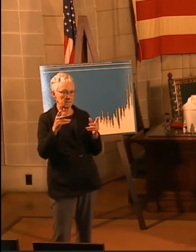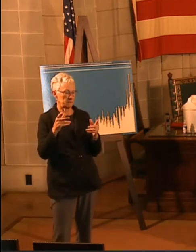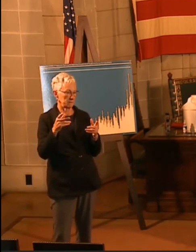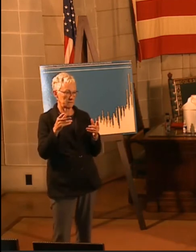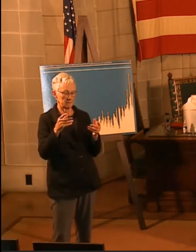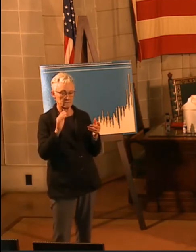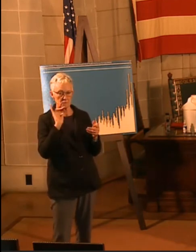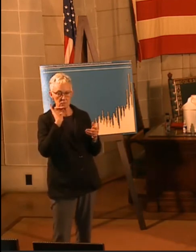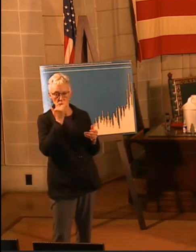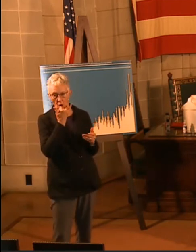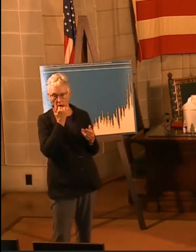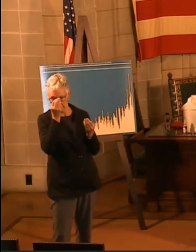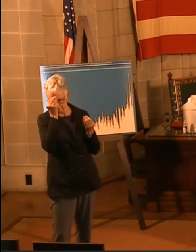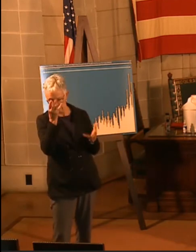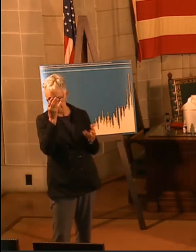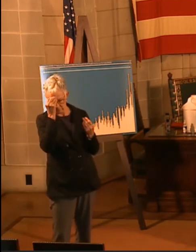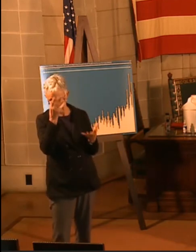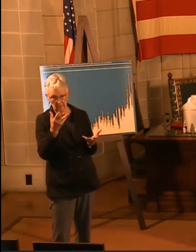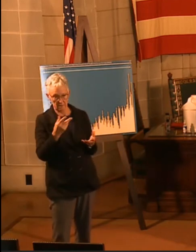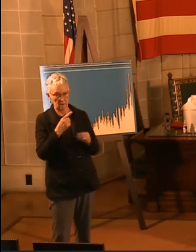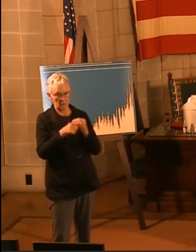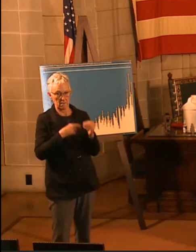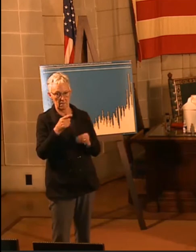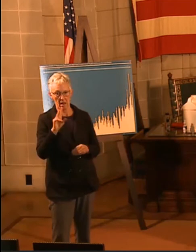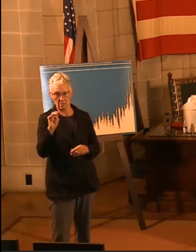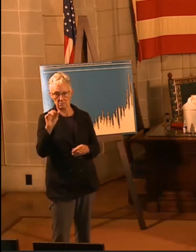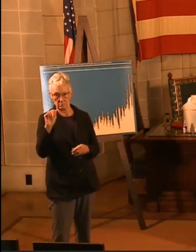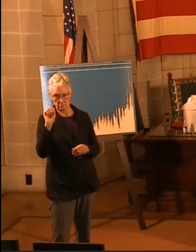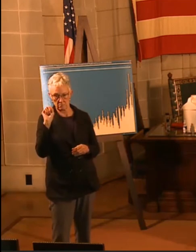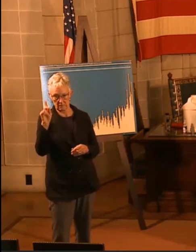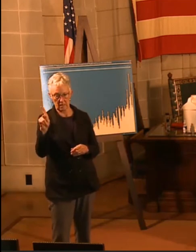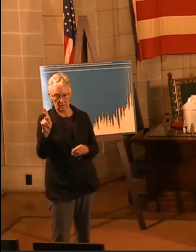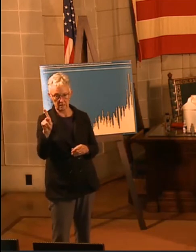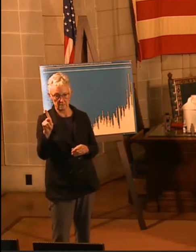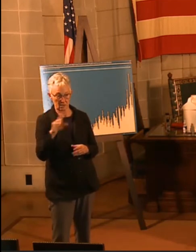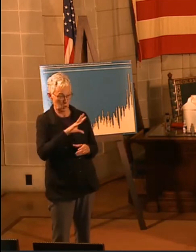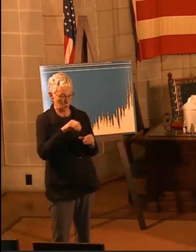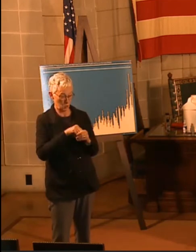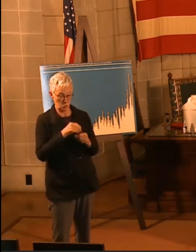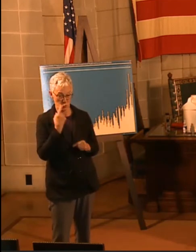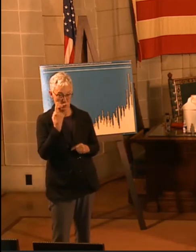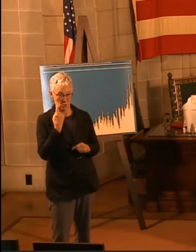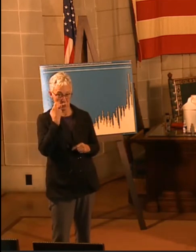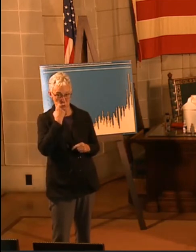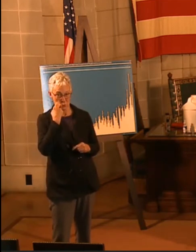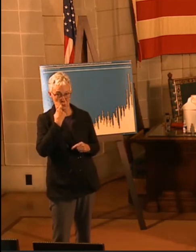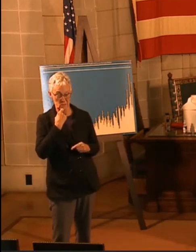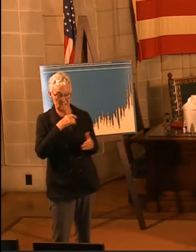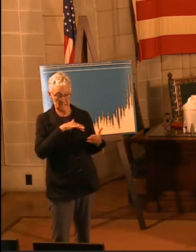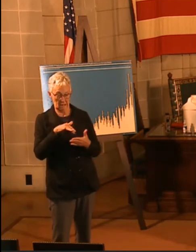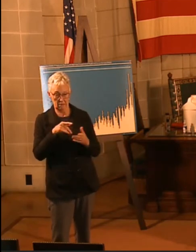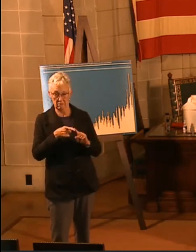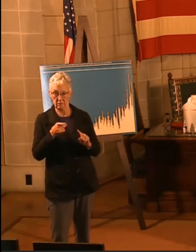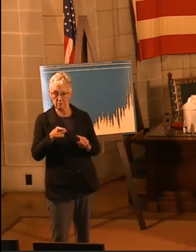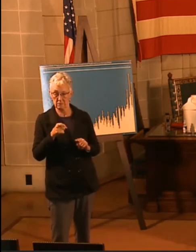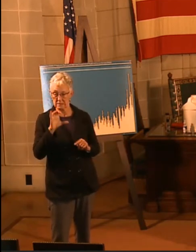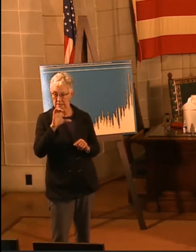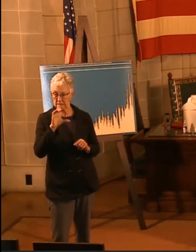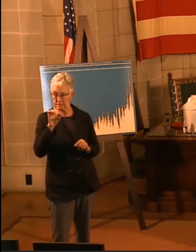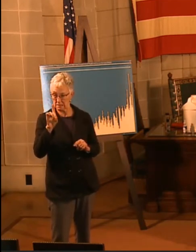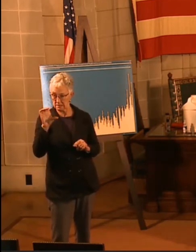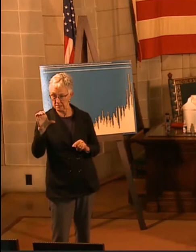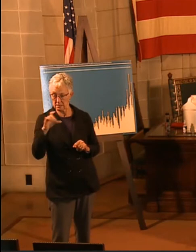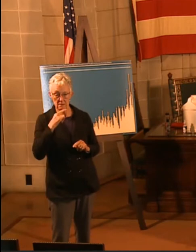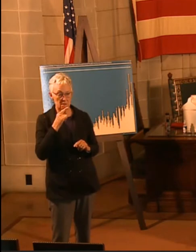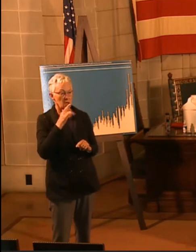unfortunately, that's been broadcast about masks, including a recent study from CDC where people pointed to the fact that 85